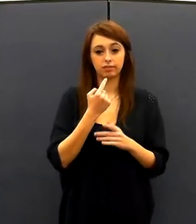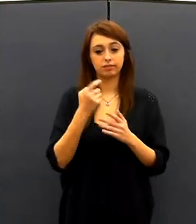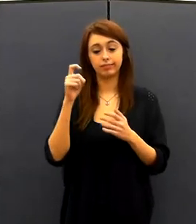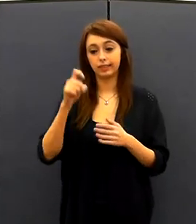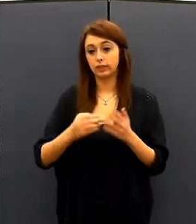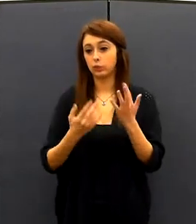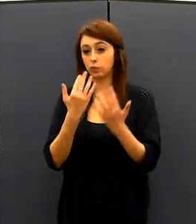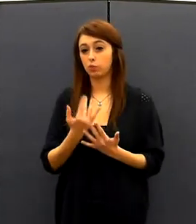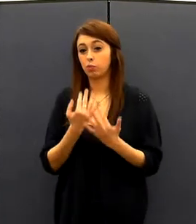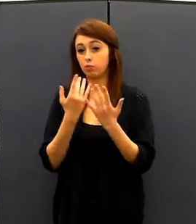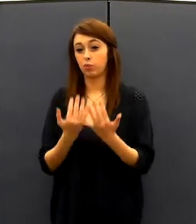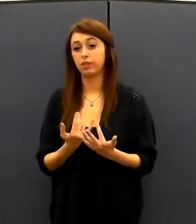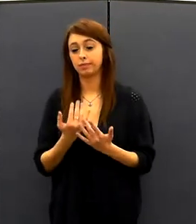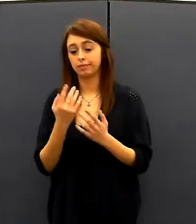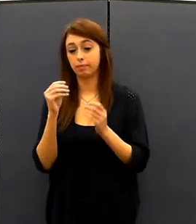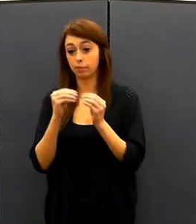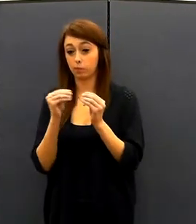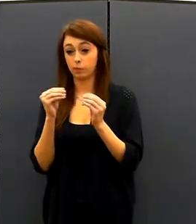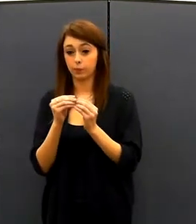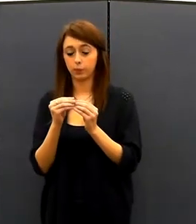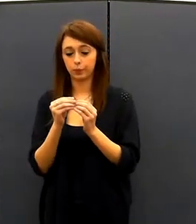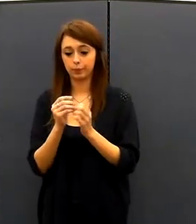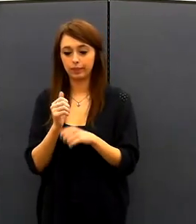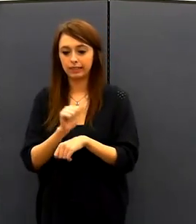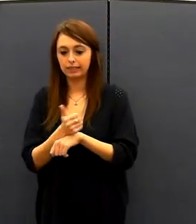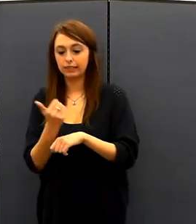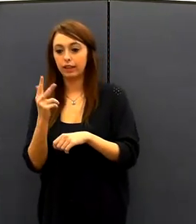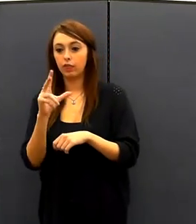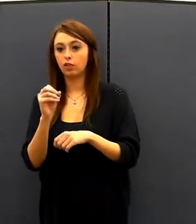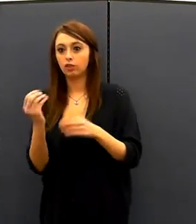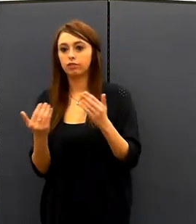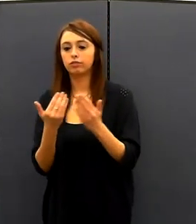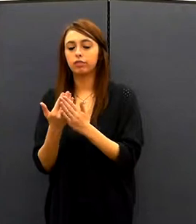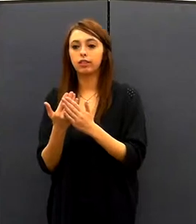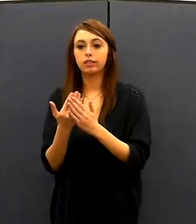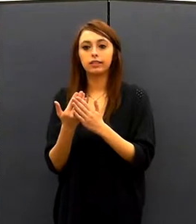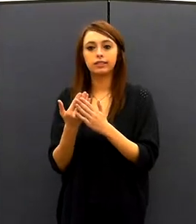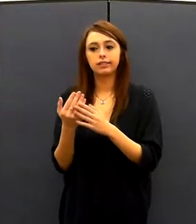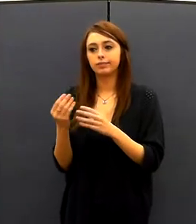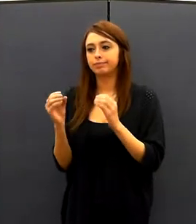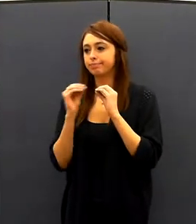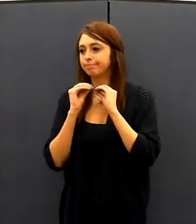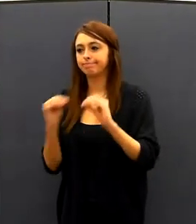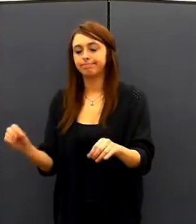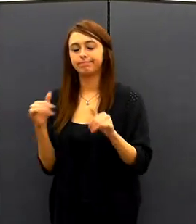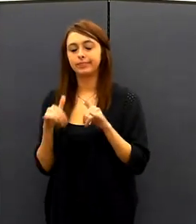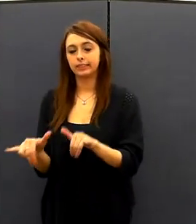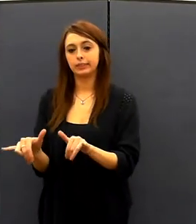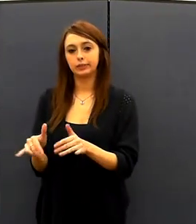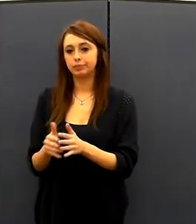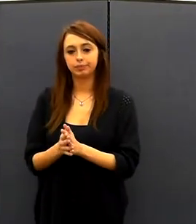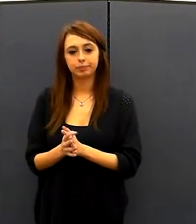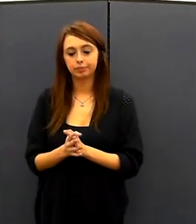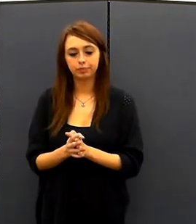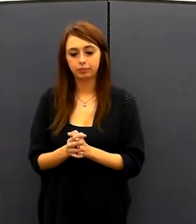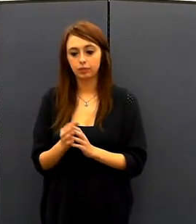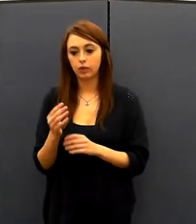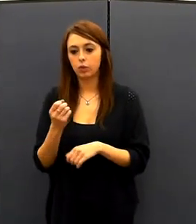1030 came around and nothing. Nothing was on that flight. I couldn't get on it. So then 1.30 came. Still